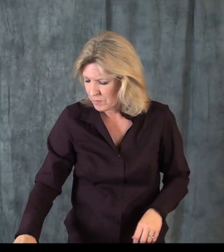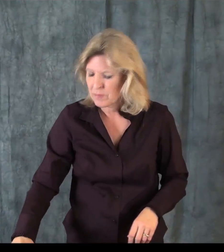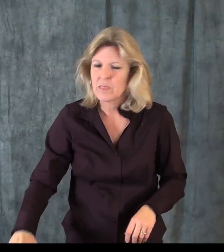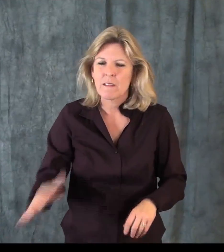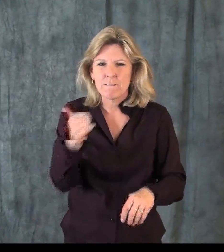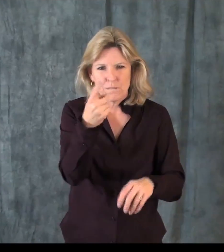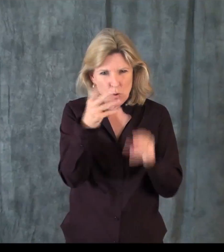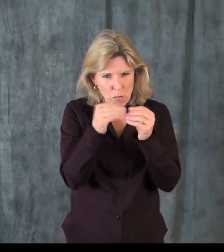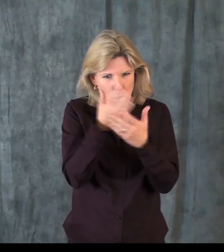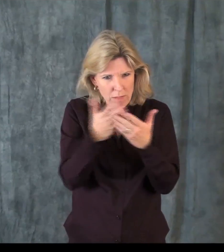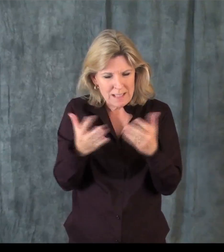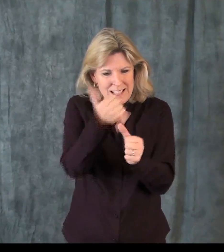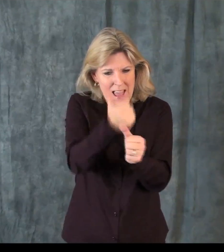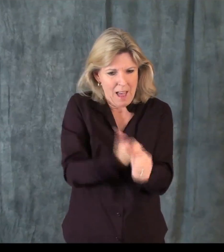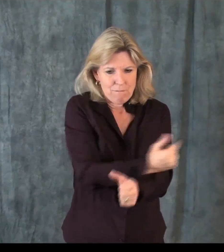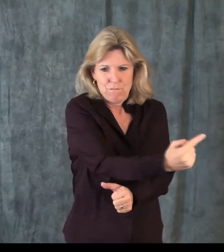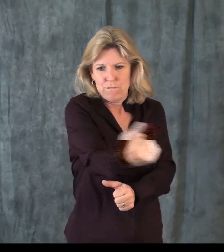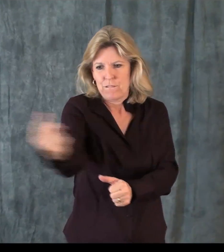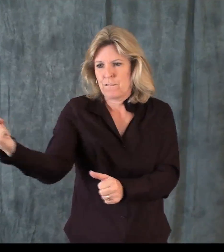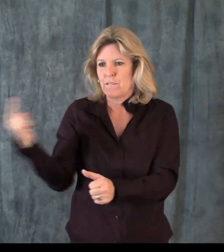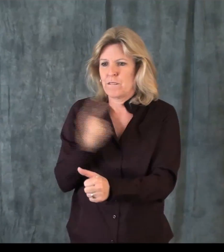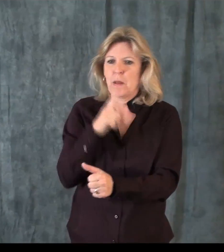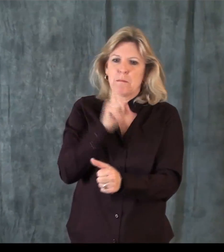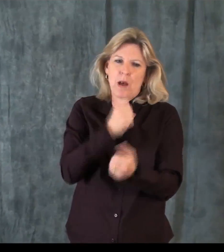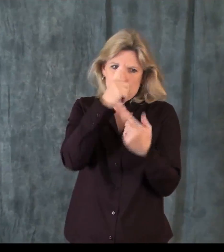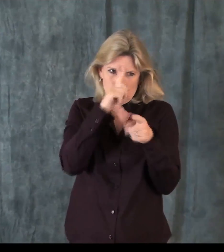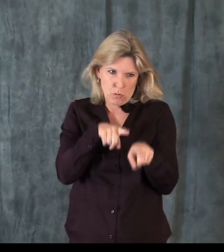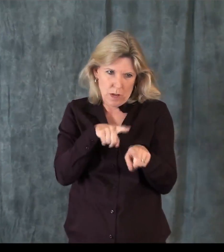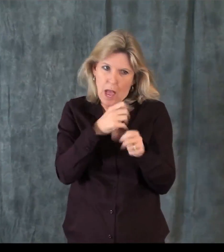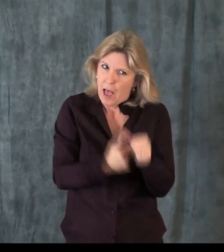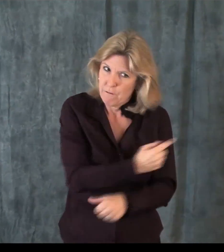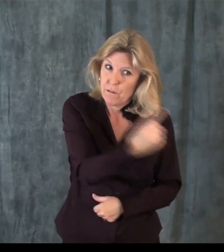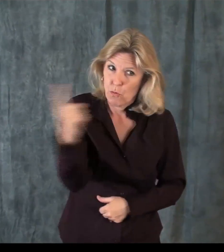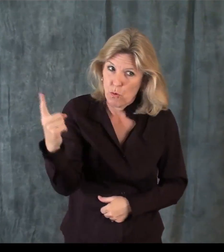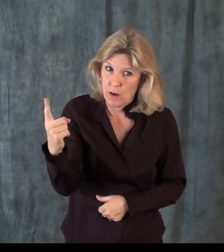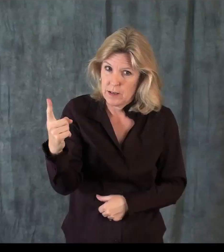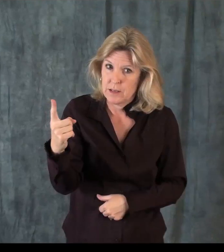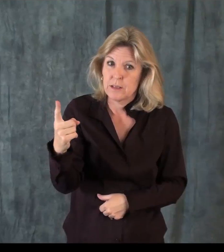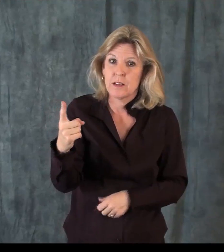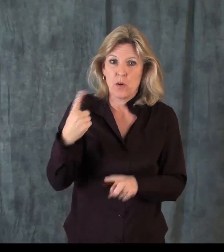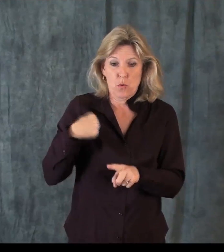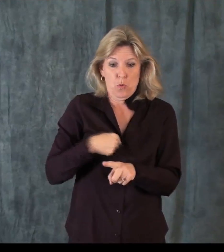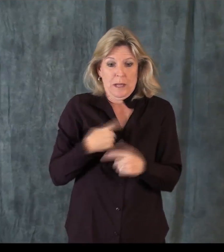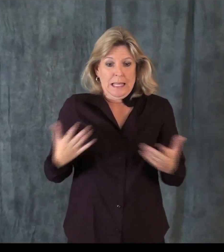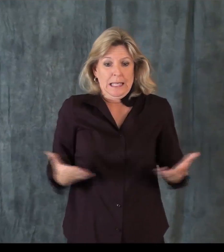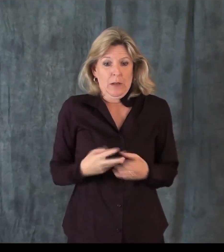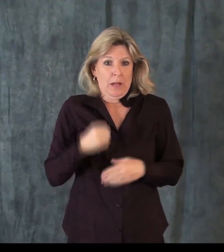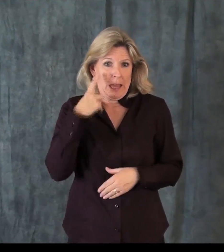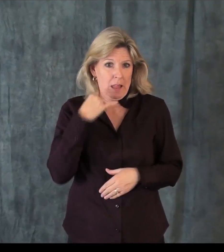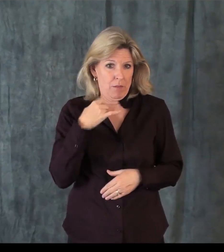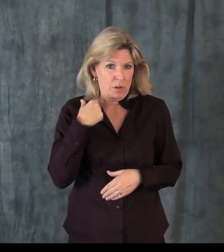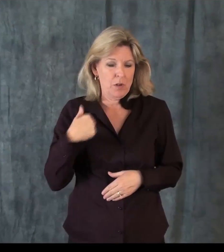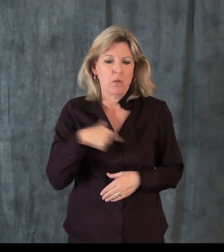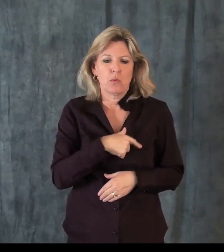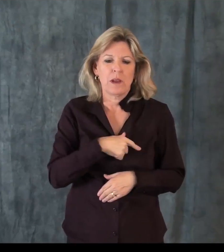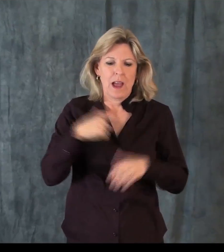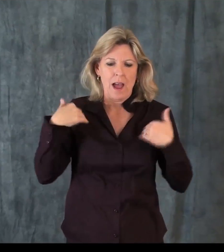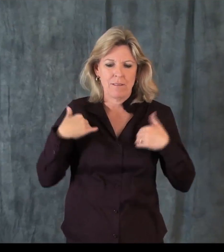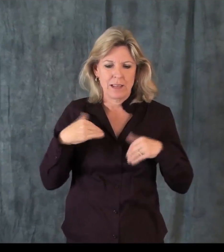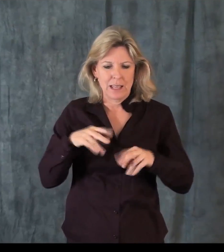an interpreter, and maybe even a CDI could be brought in person. One of the other things that we required is that every single party involved in